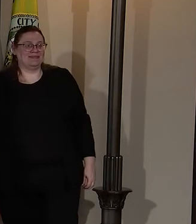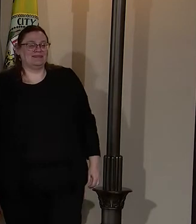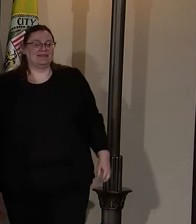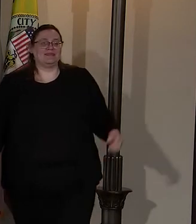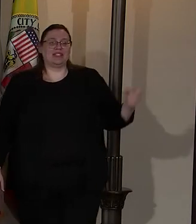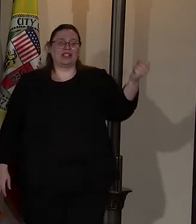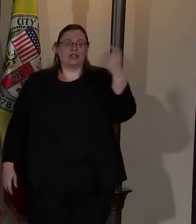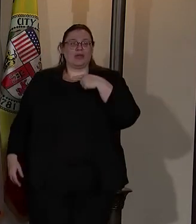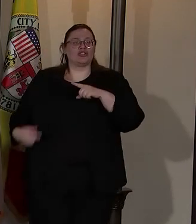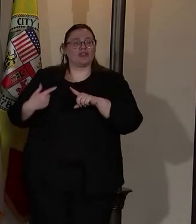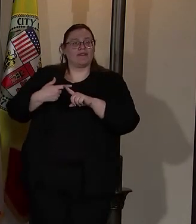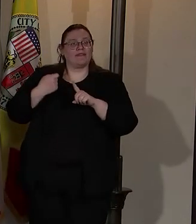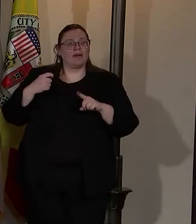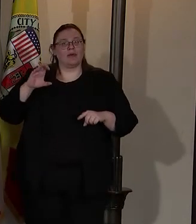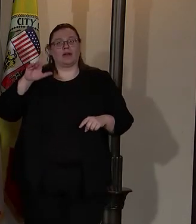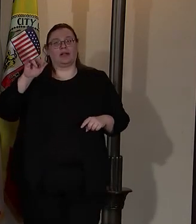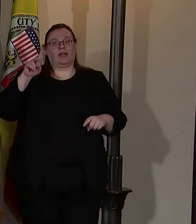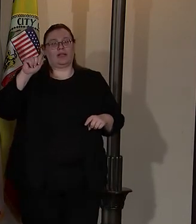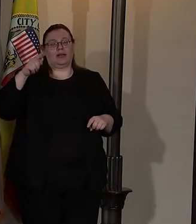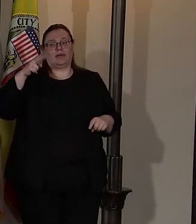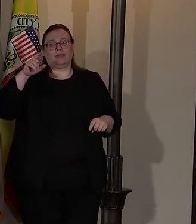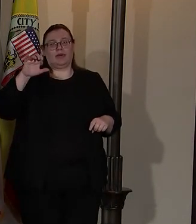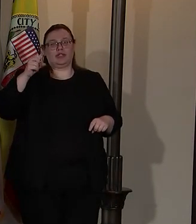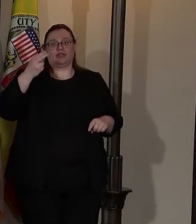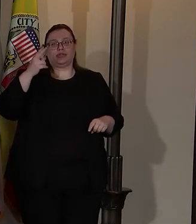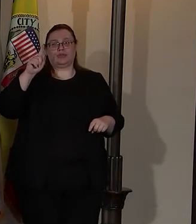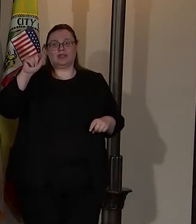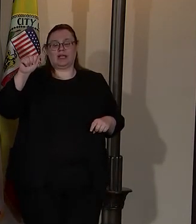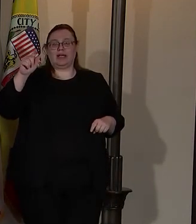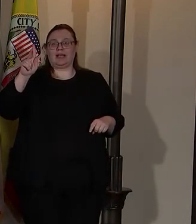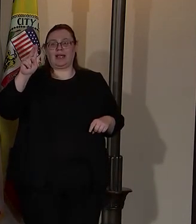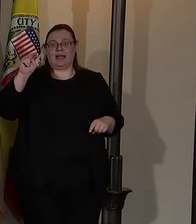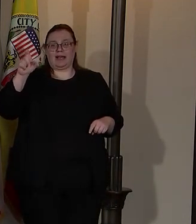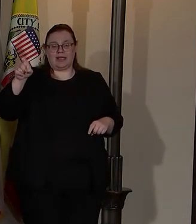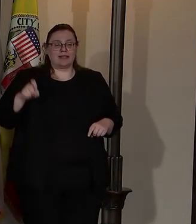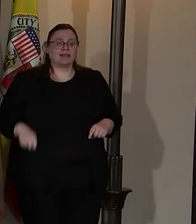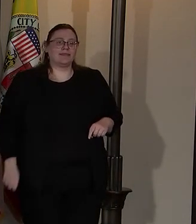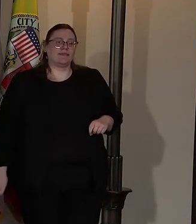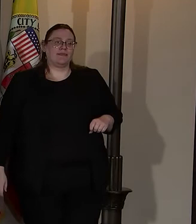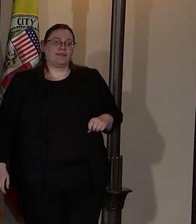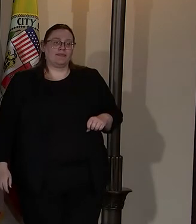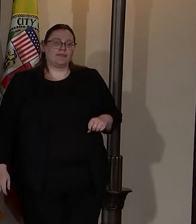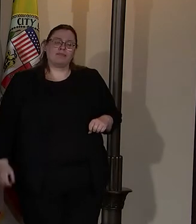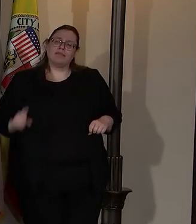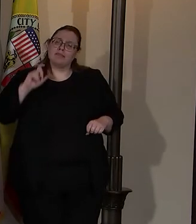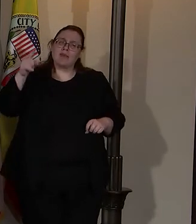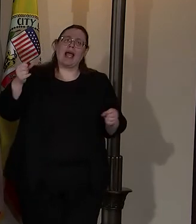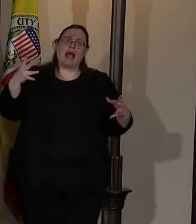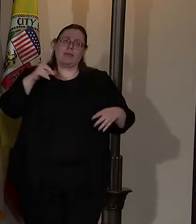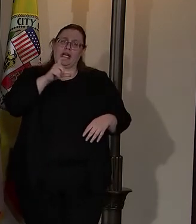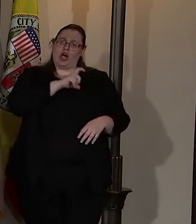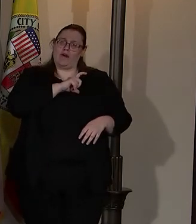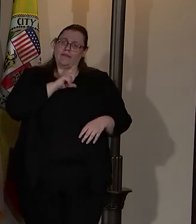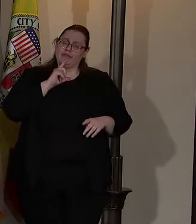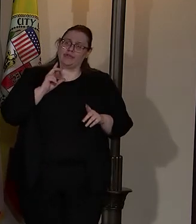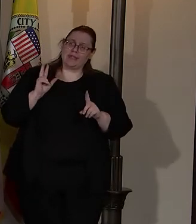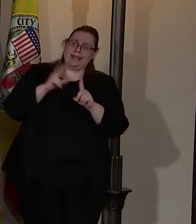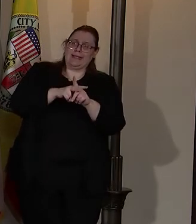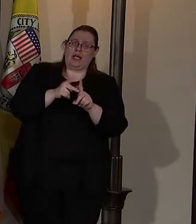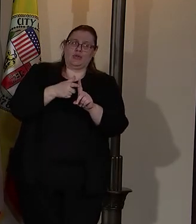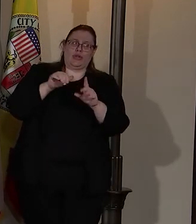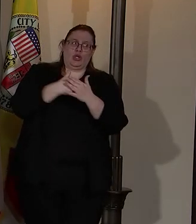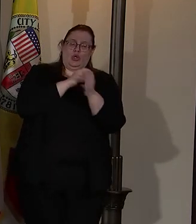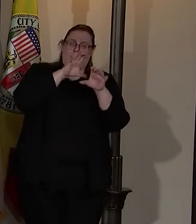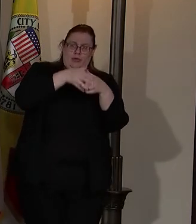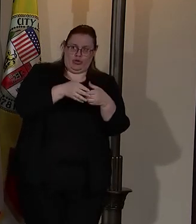This question is from Claudia Paschuda from KNX. How many officers are going to be assigned to this new bureau